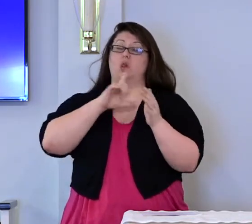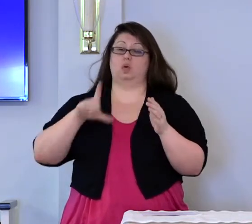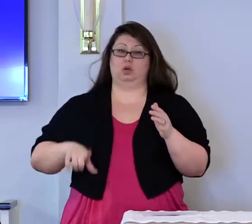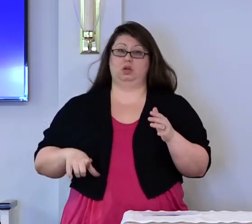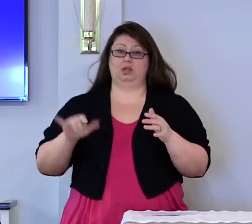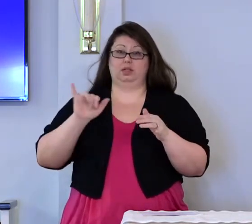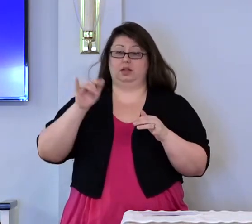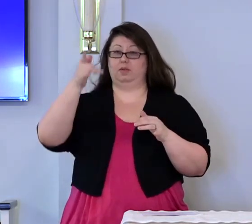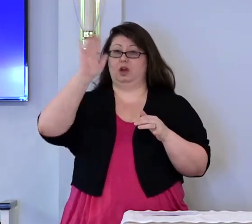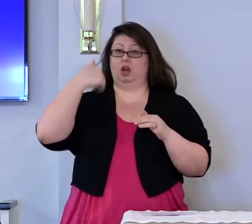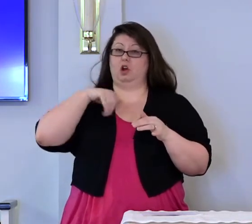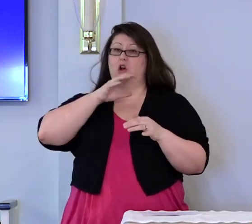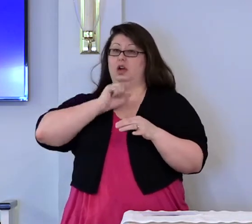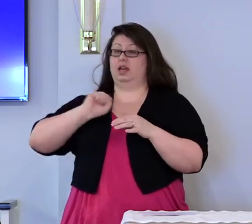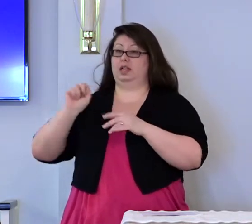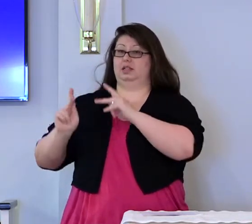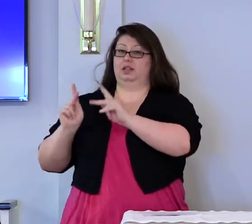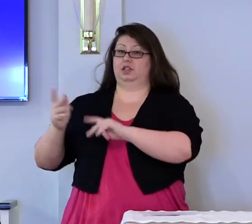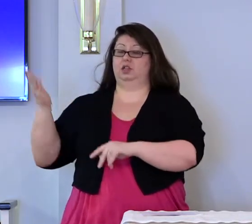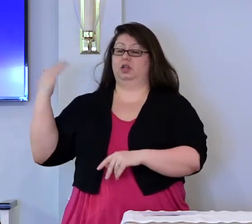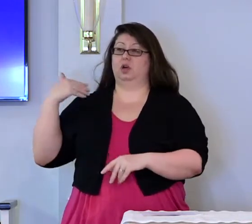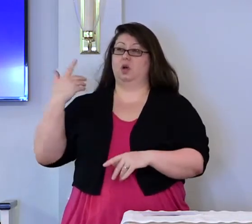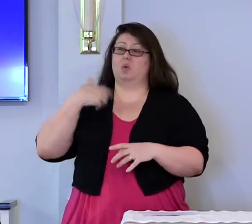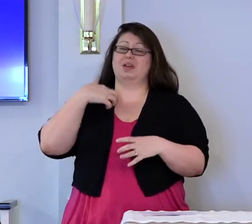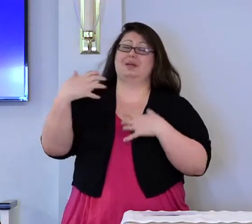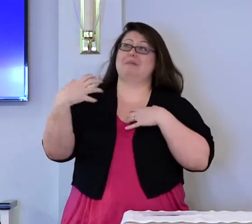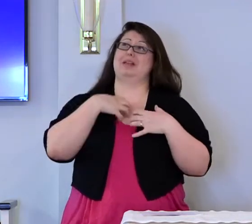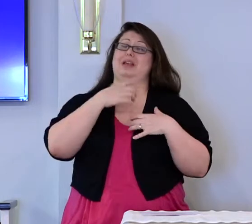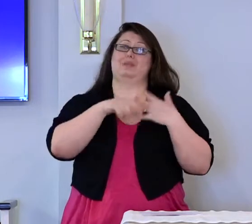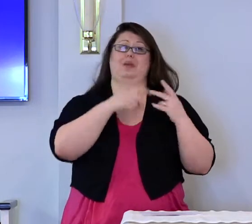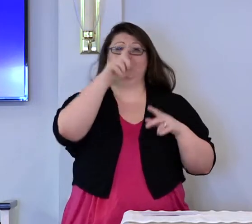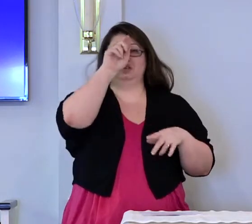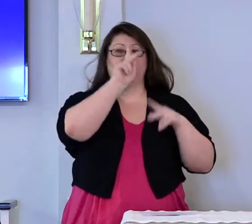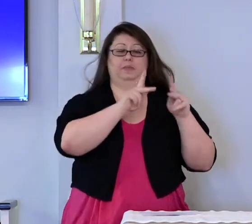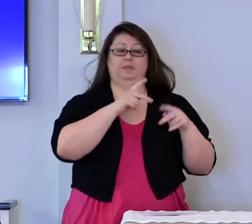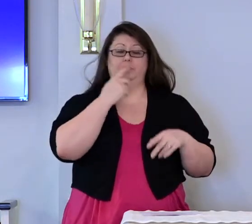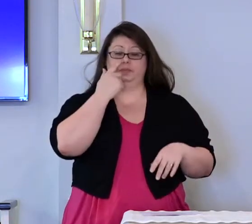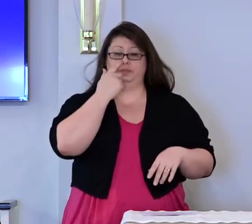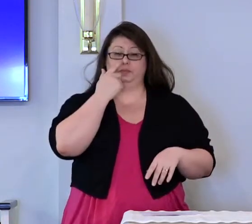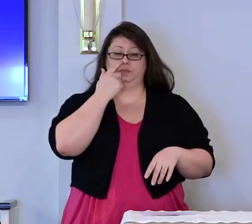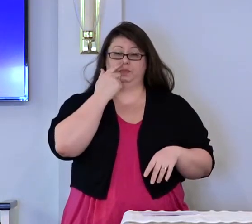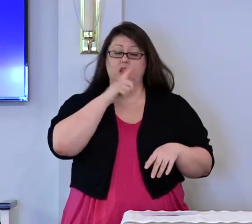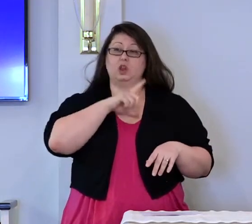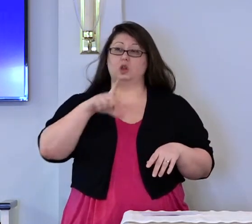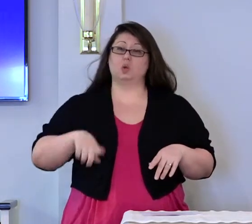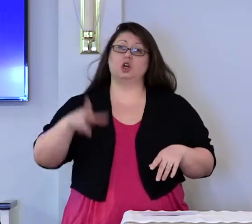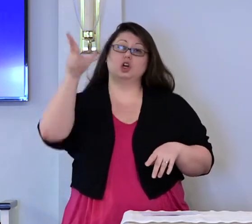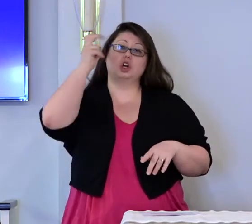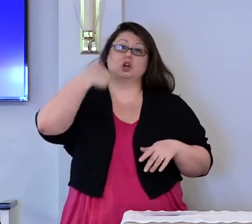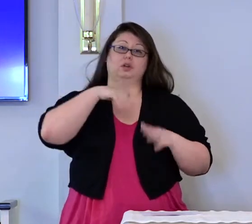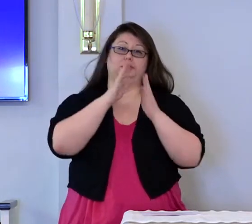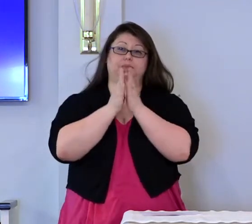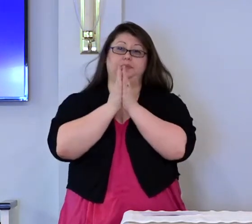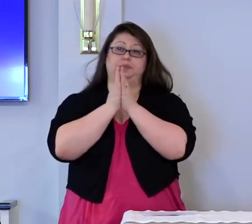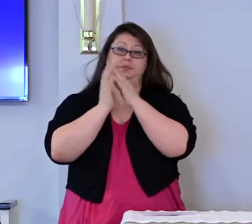ancestors, and complained about them. And the Lord hurt us.